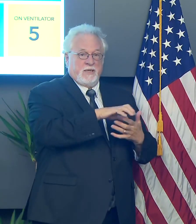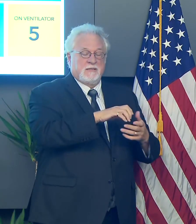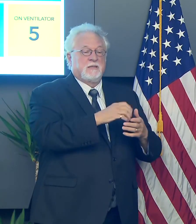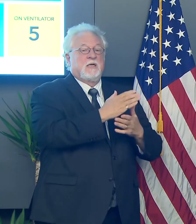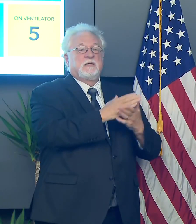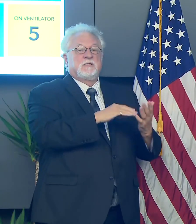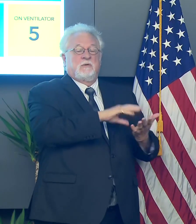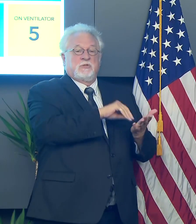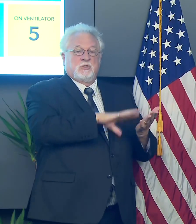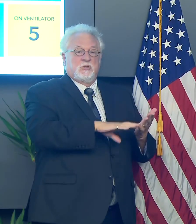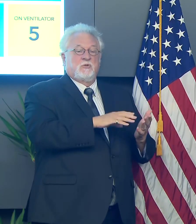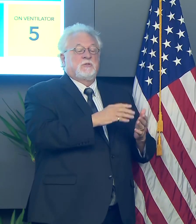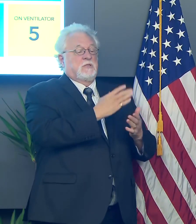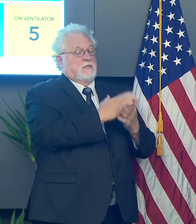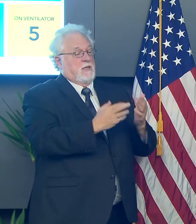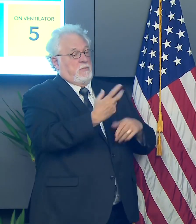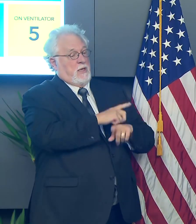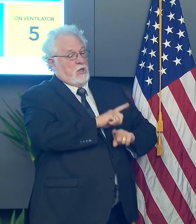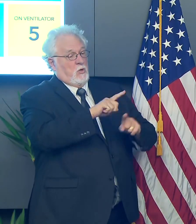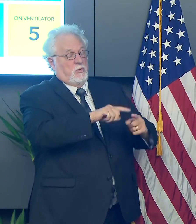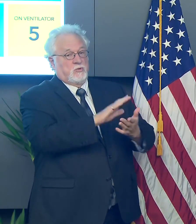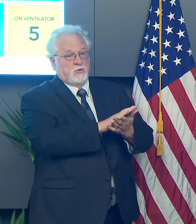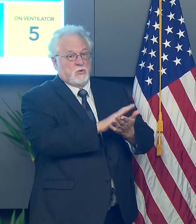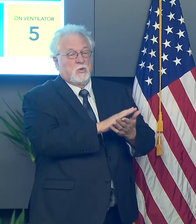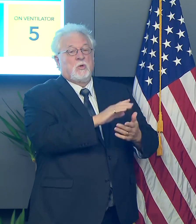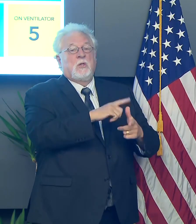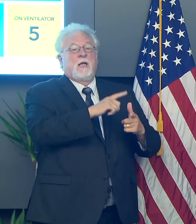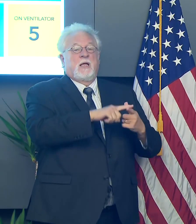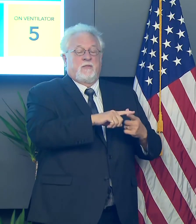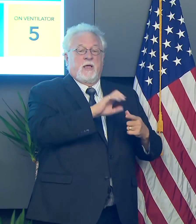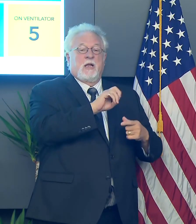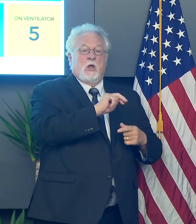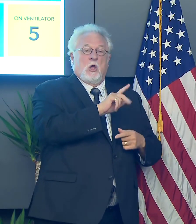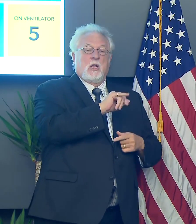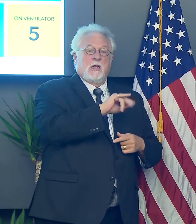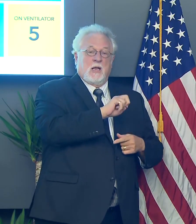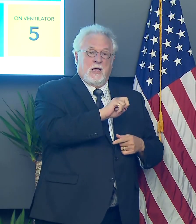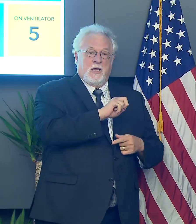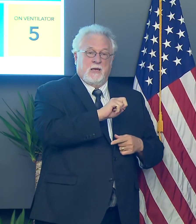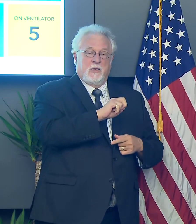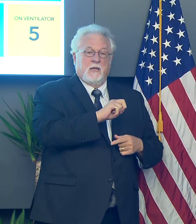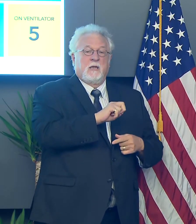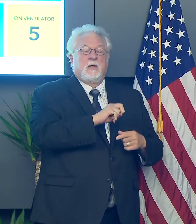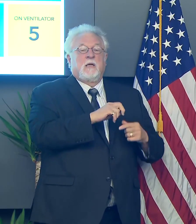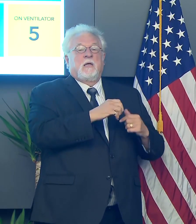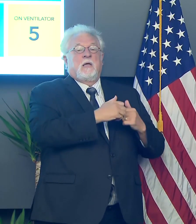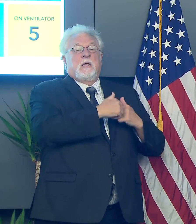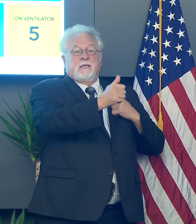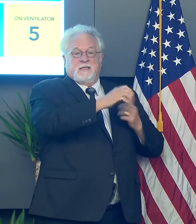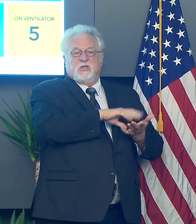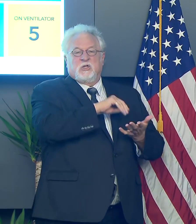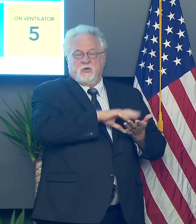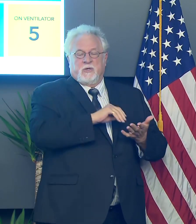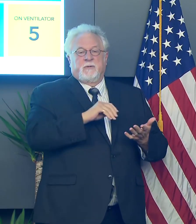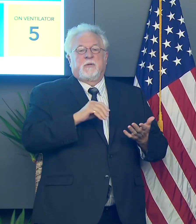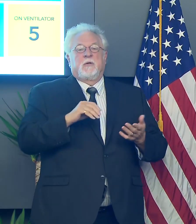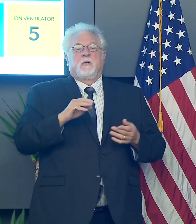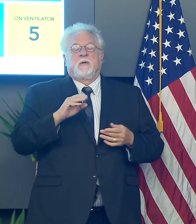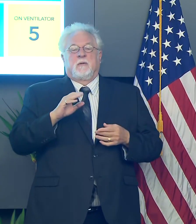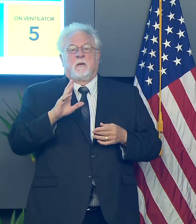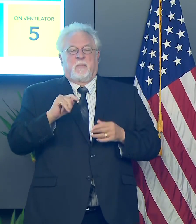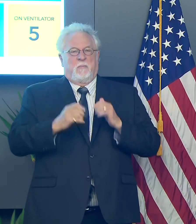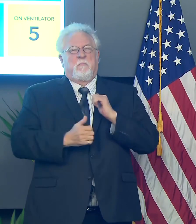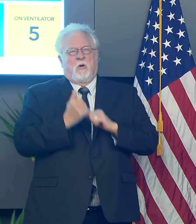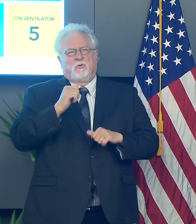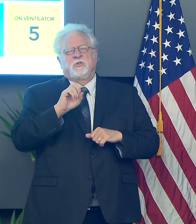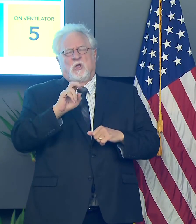at least on certain days are receiving instruction online. Others are, um, or I should say distance learning, not necessarily online, but much of